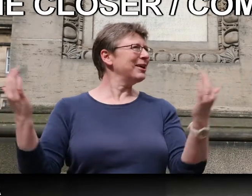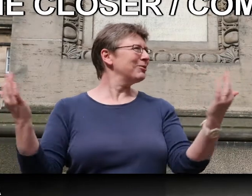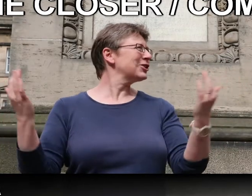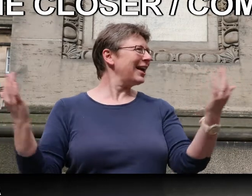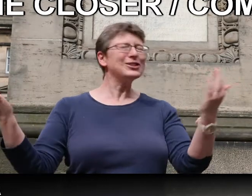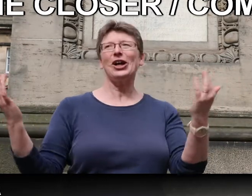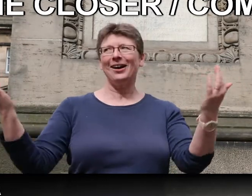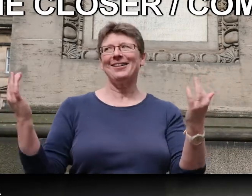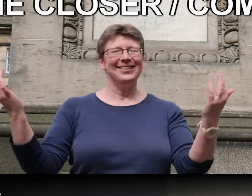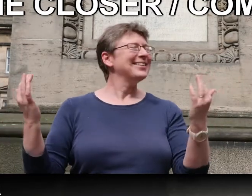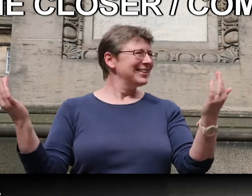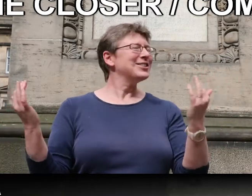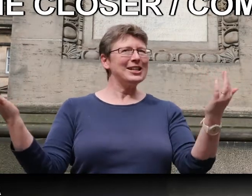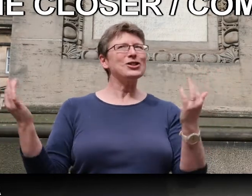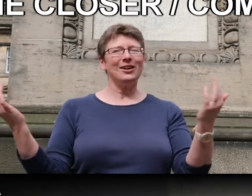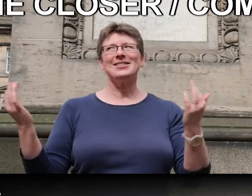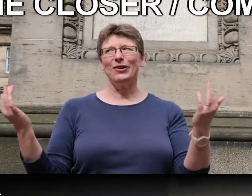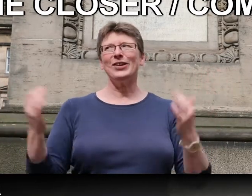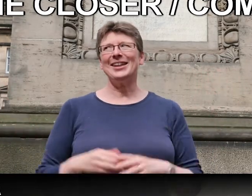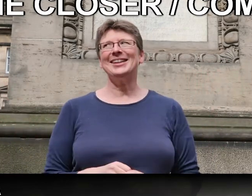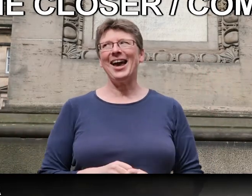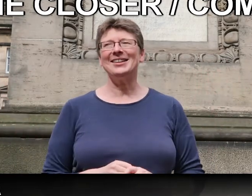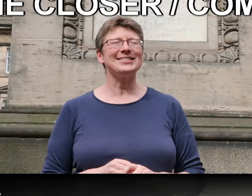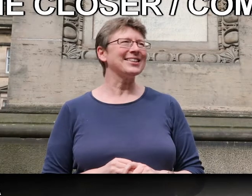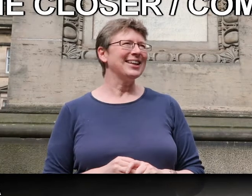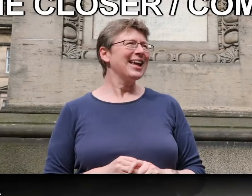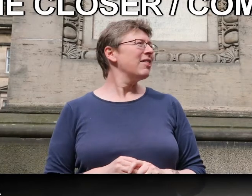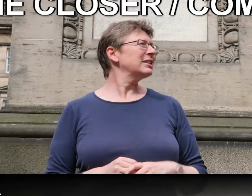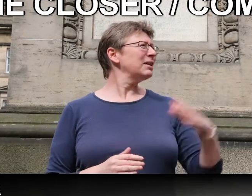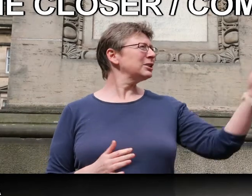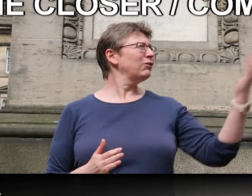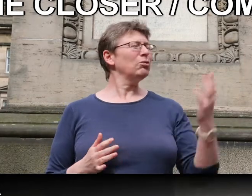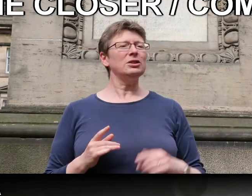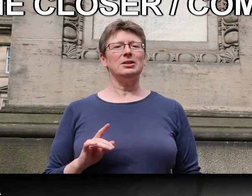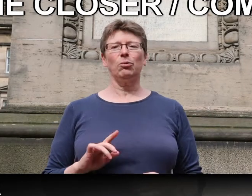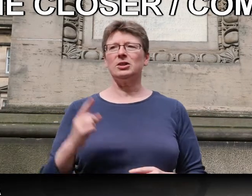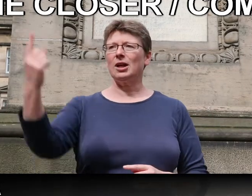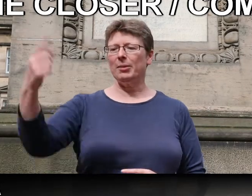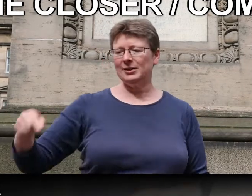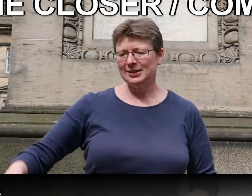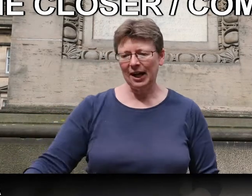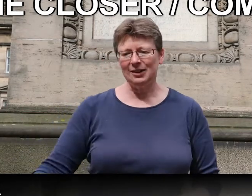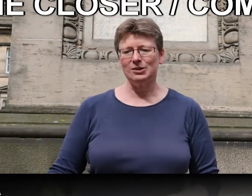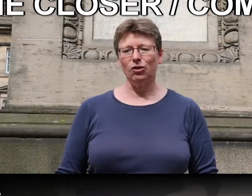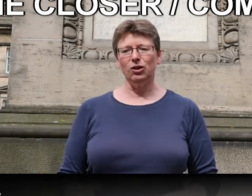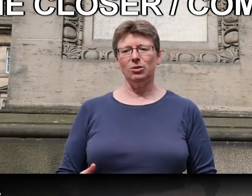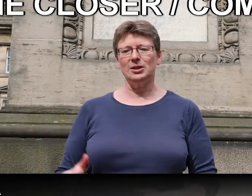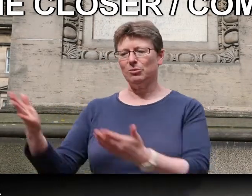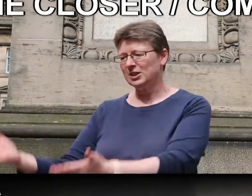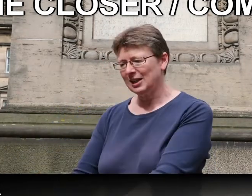That's just not it. That was just what you did to show. It's the same as if you wanted someone to come in and stand, or you wanted them to